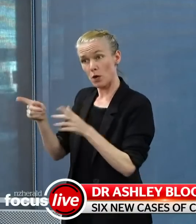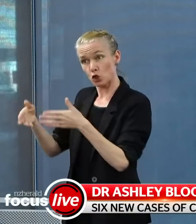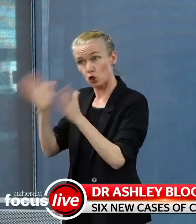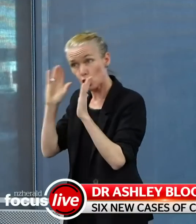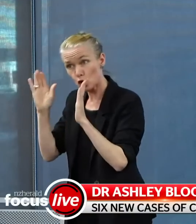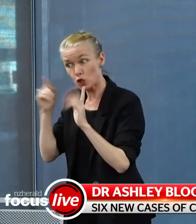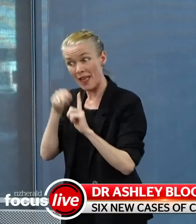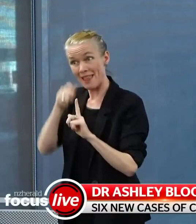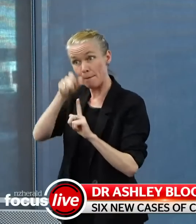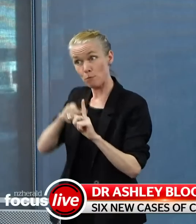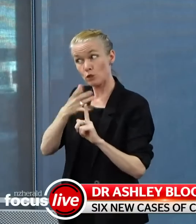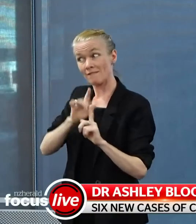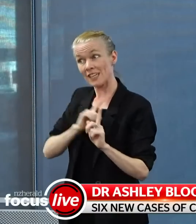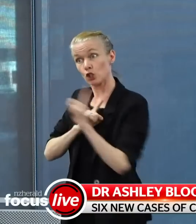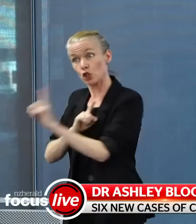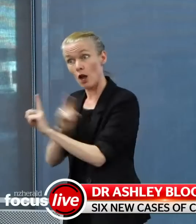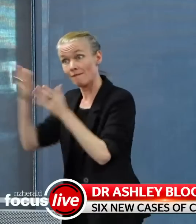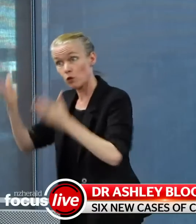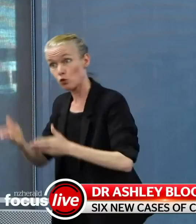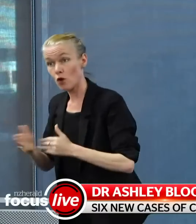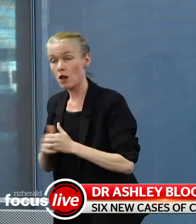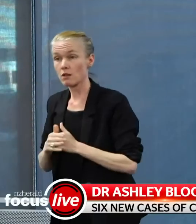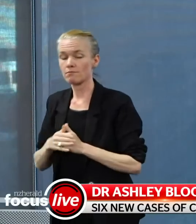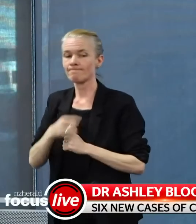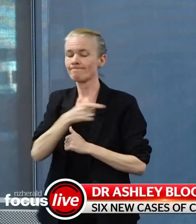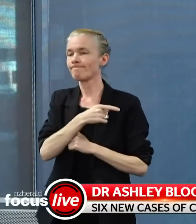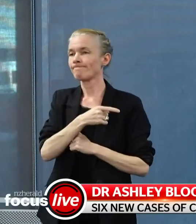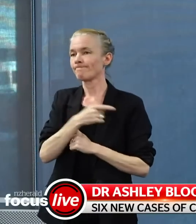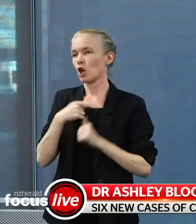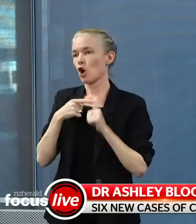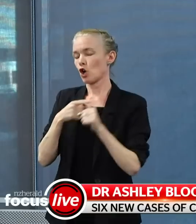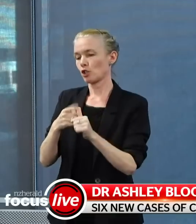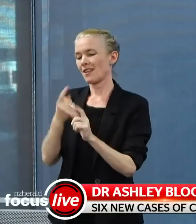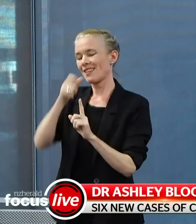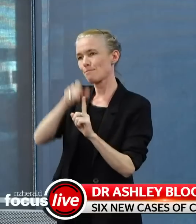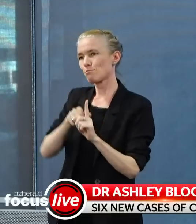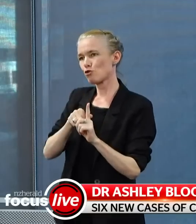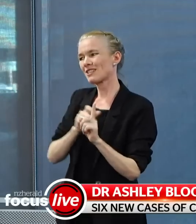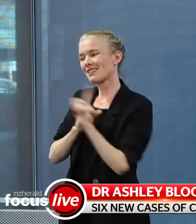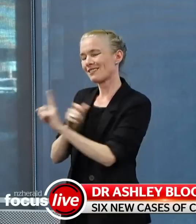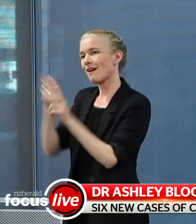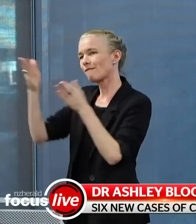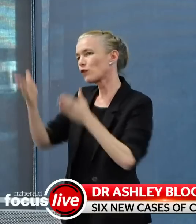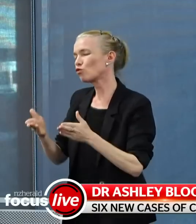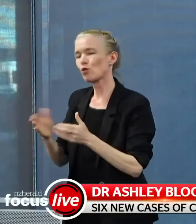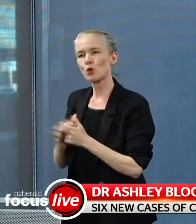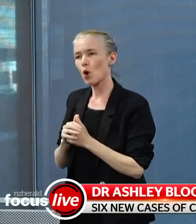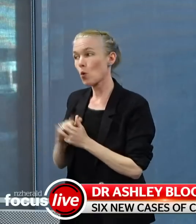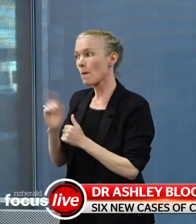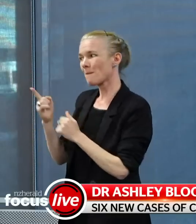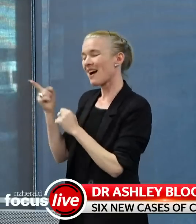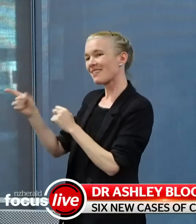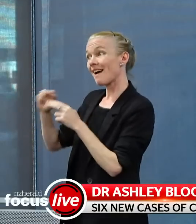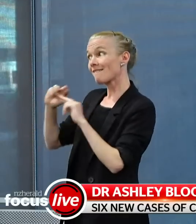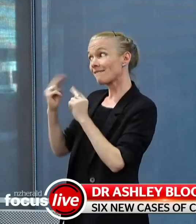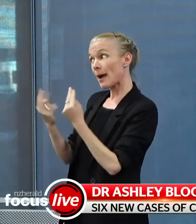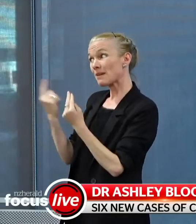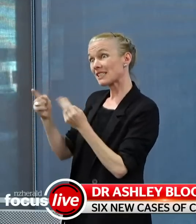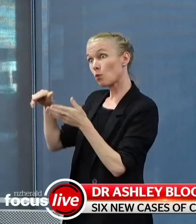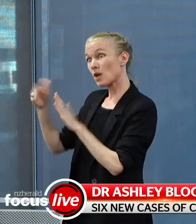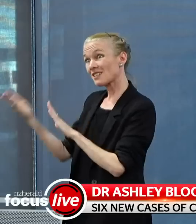didn't go to the funeral, but they visited the home of the bereaved person. And they had been tested